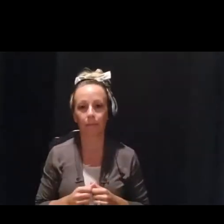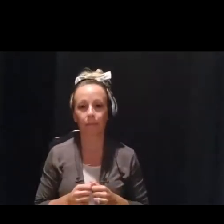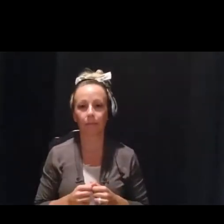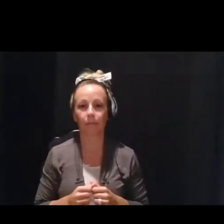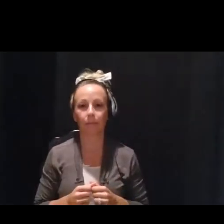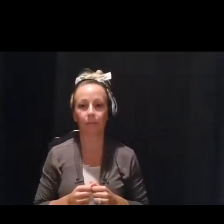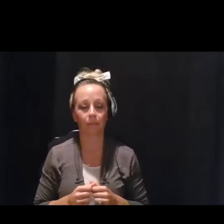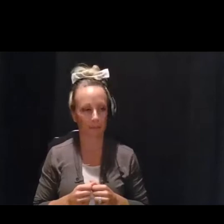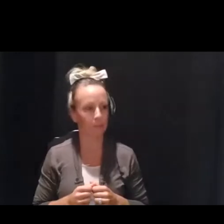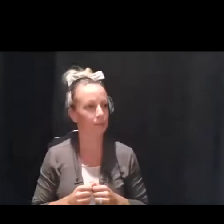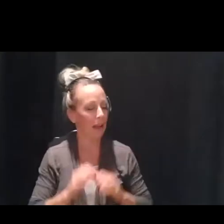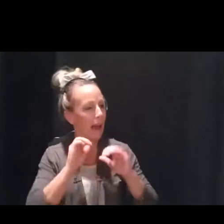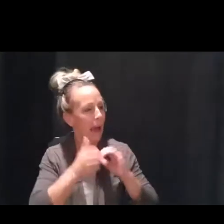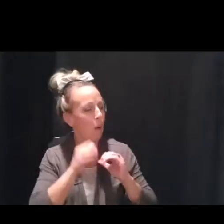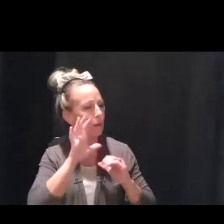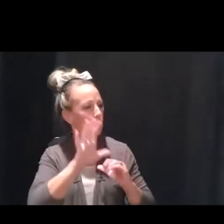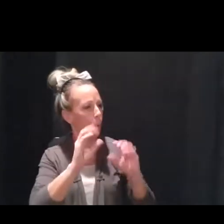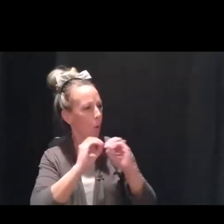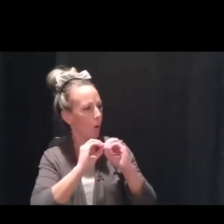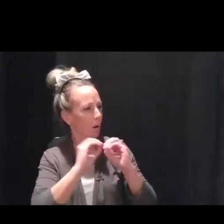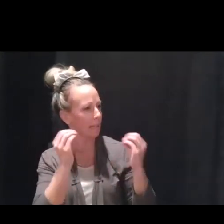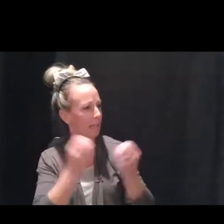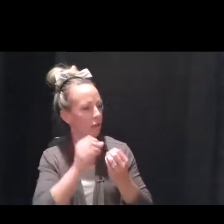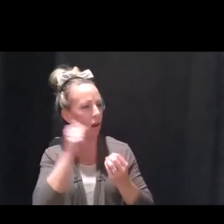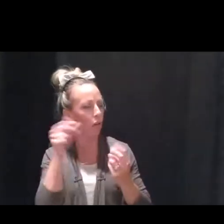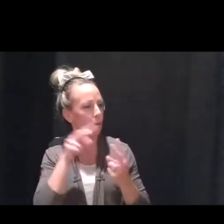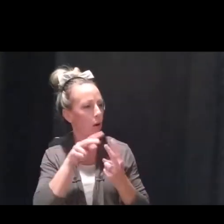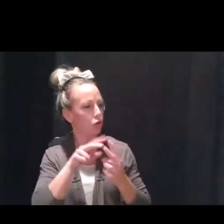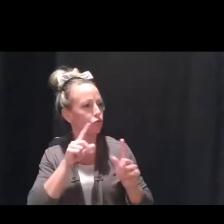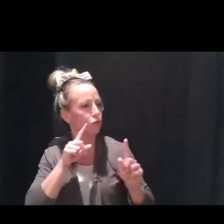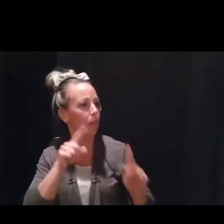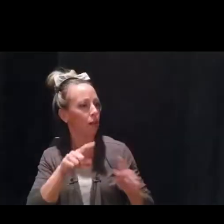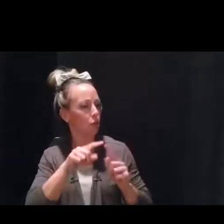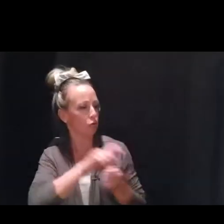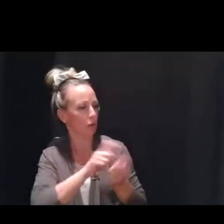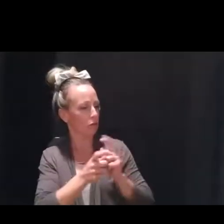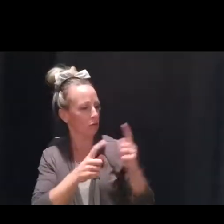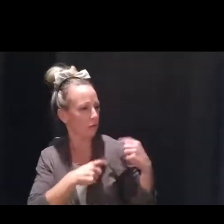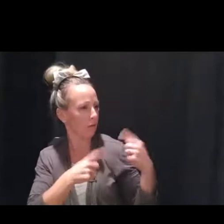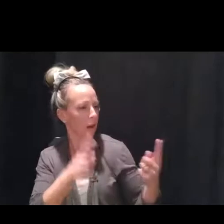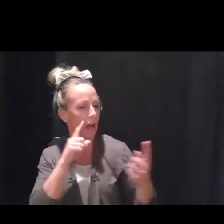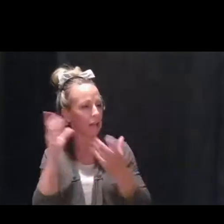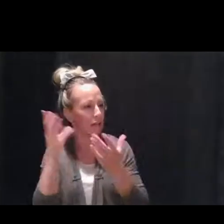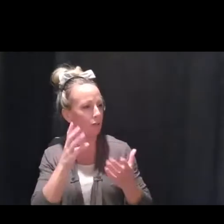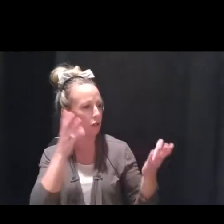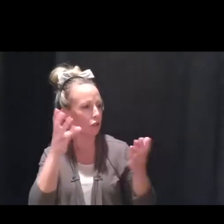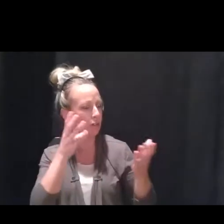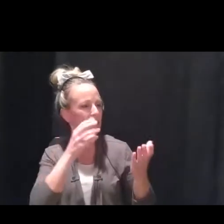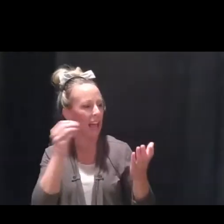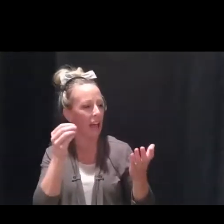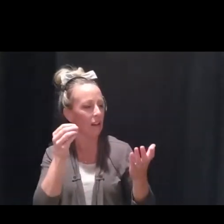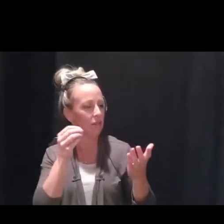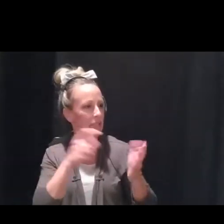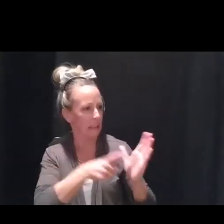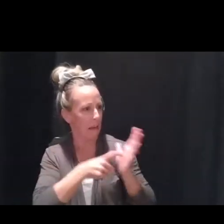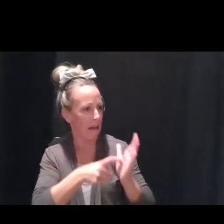So, how has your organization and other partners really responded to changes in delivery services, as well as demands that you're